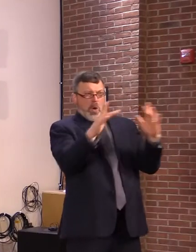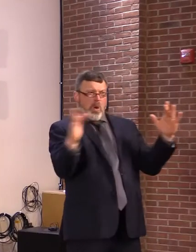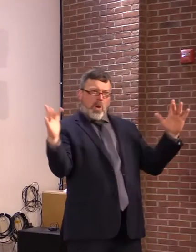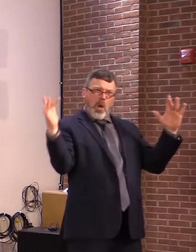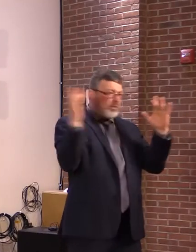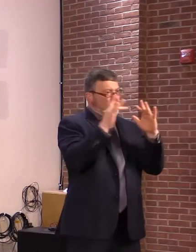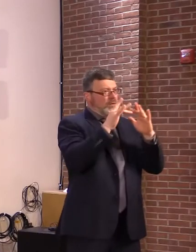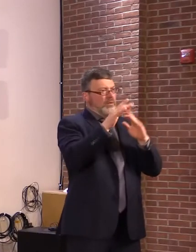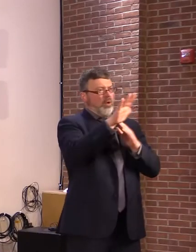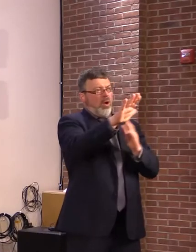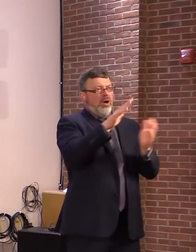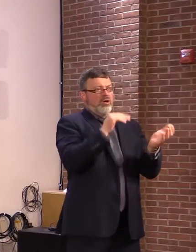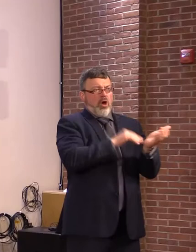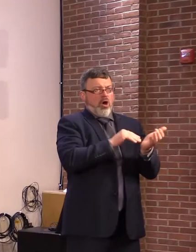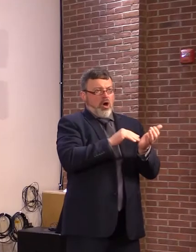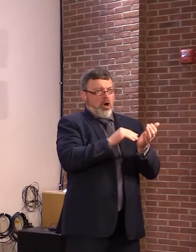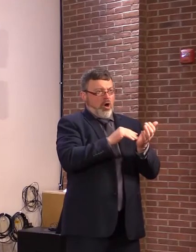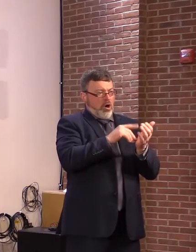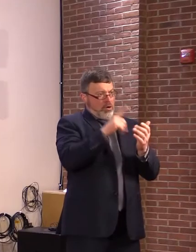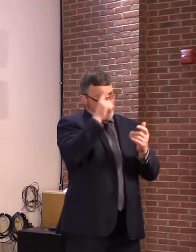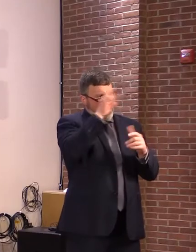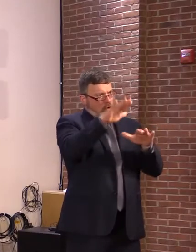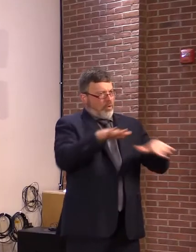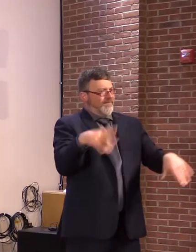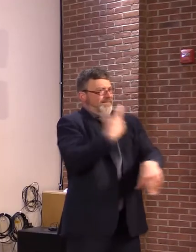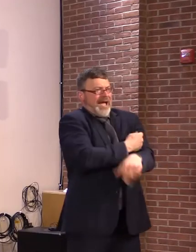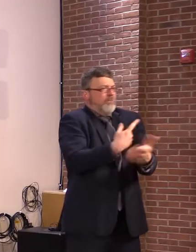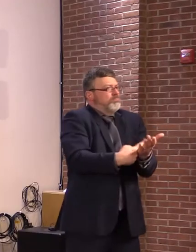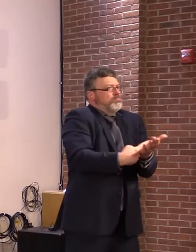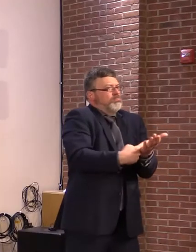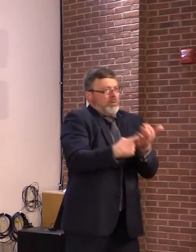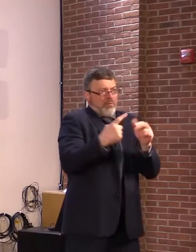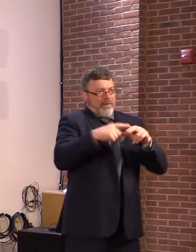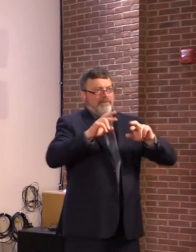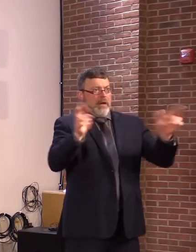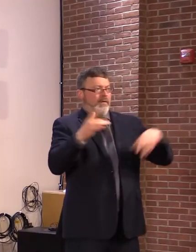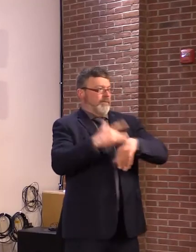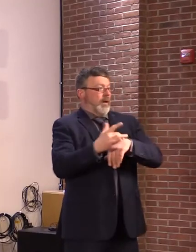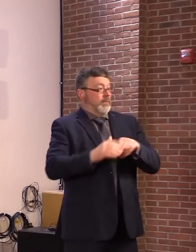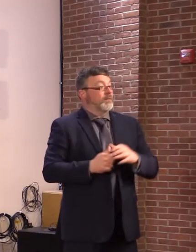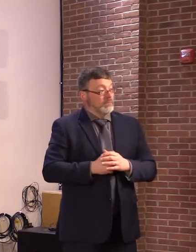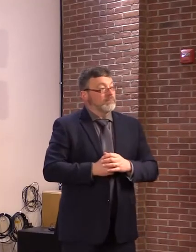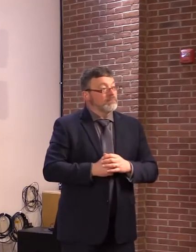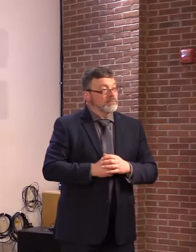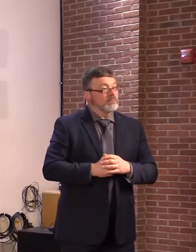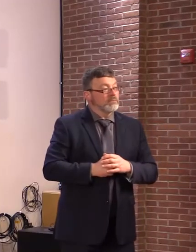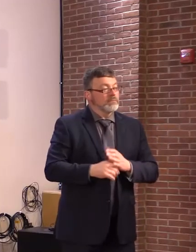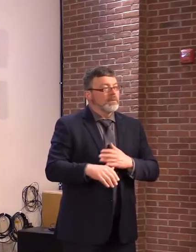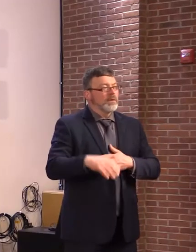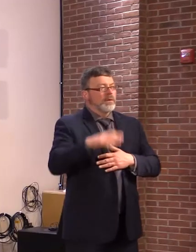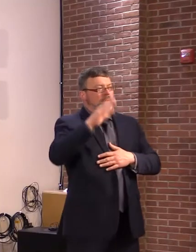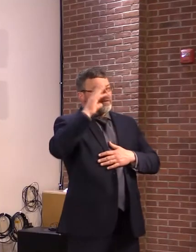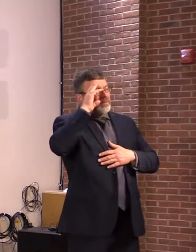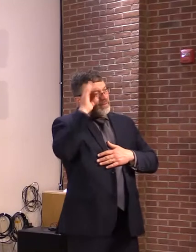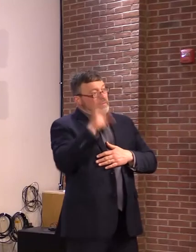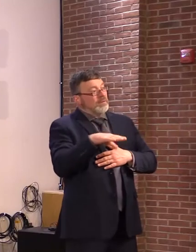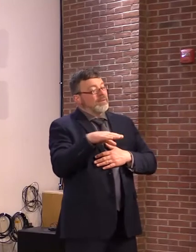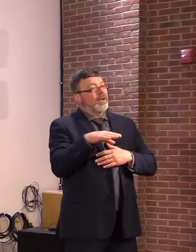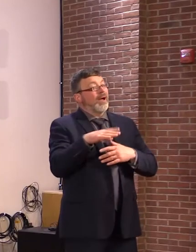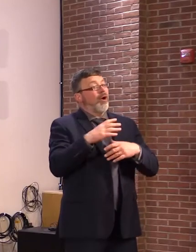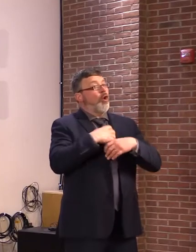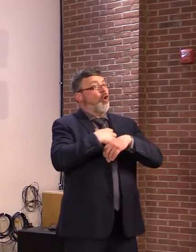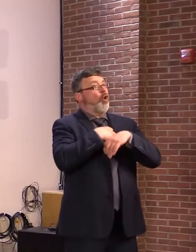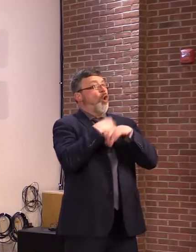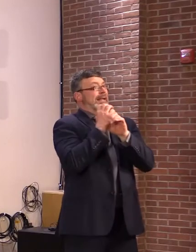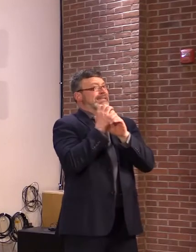Finally, I do have one small crisis to expound upon. This is now National Fentanyl Awareness Day,